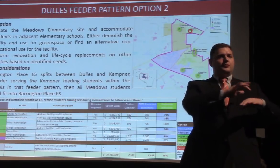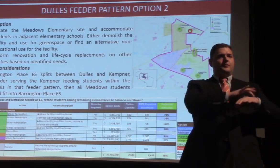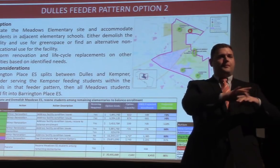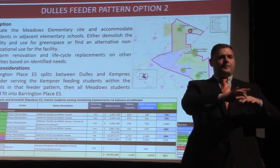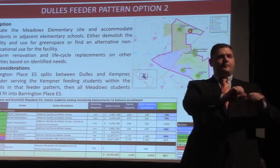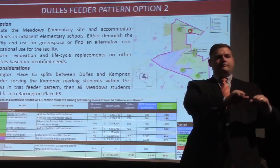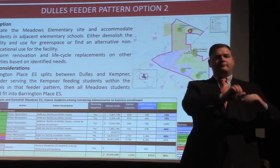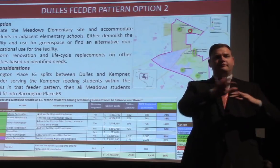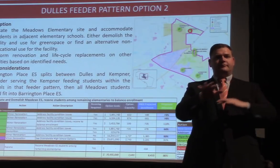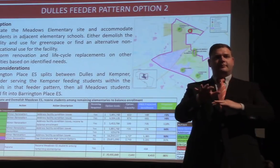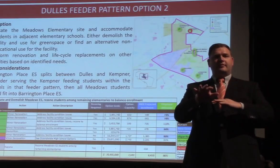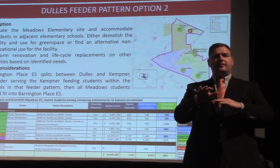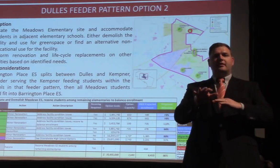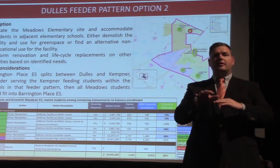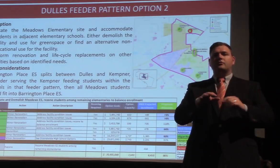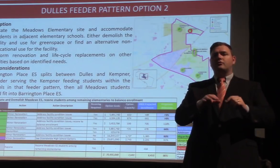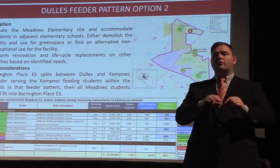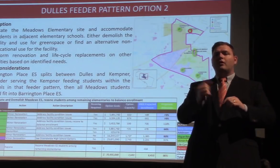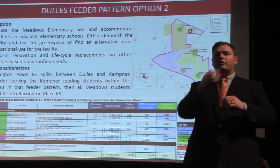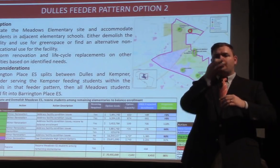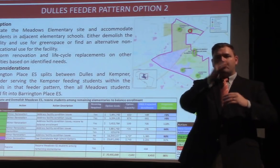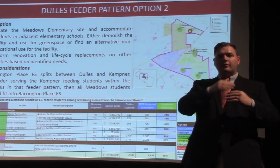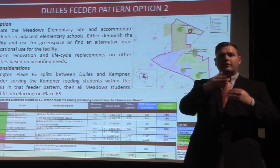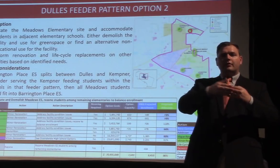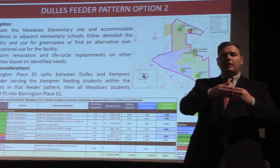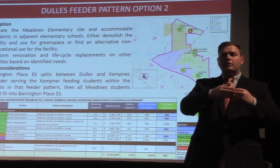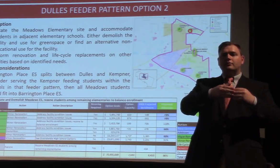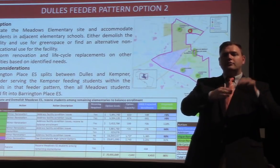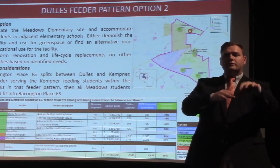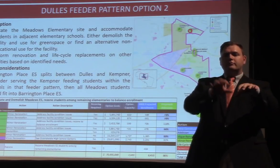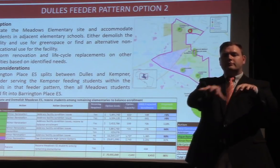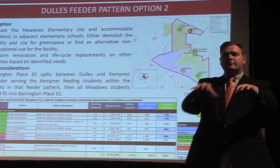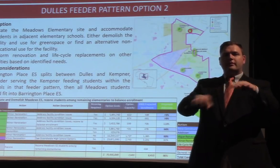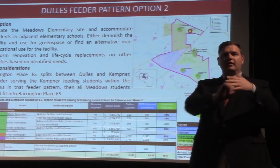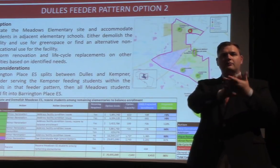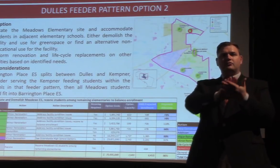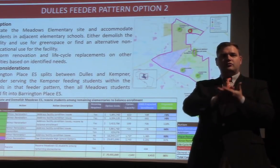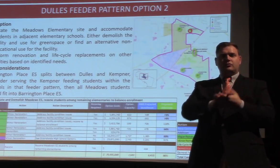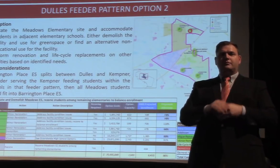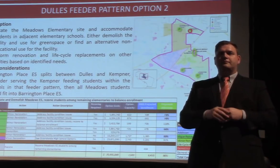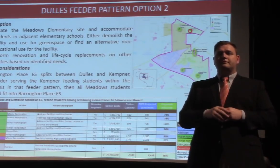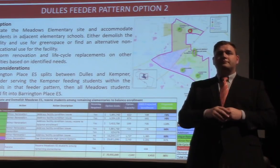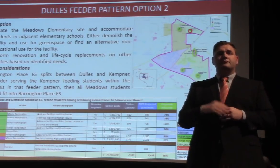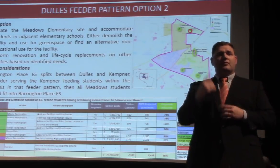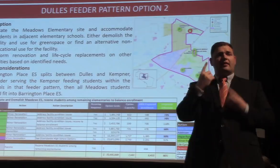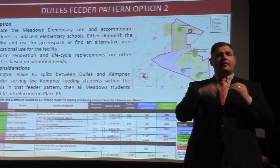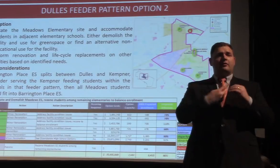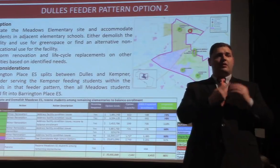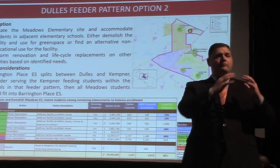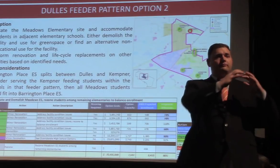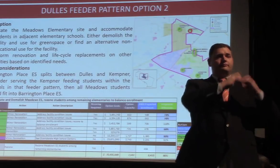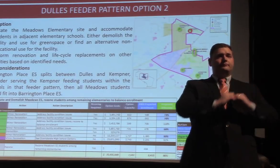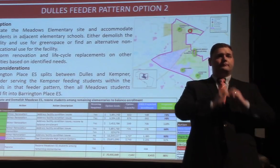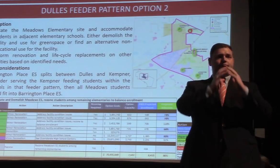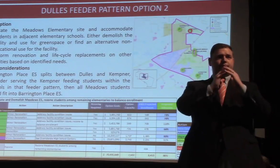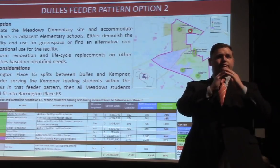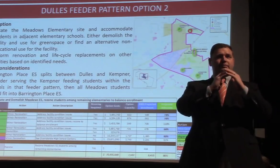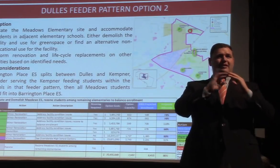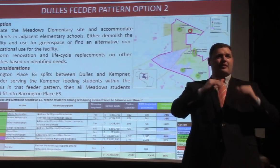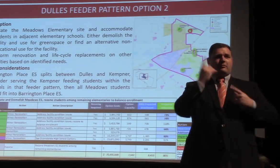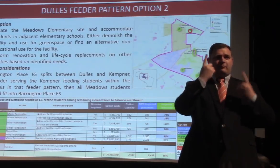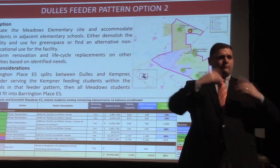adjacent elementary schools. So perhaps Barrington Place or Dulles. We would then look at performing lifecycle replacements on the other facilities in the area.